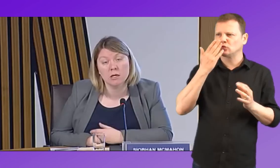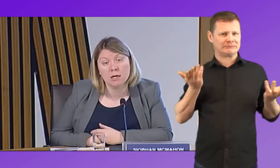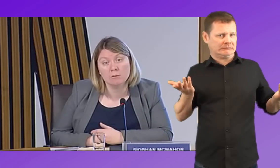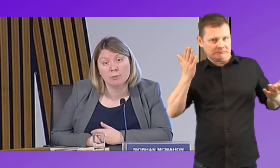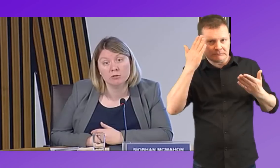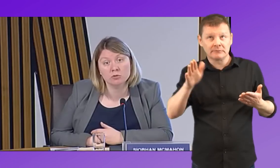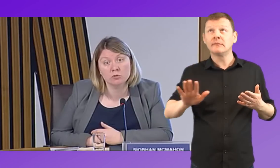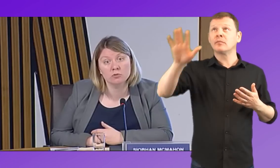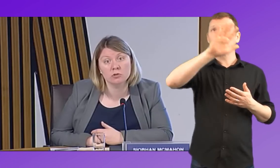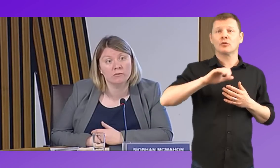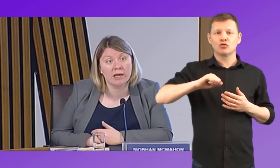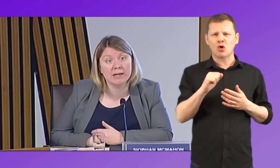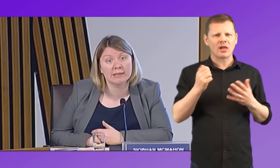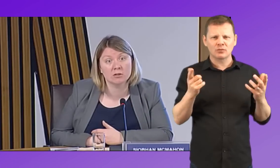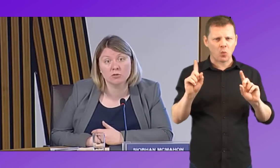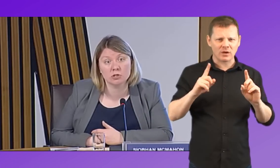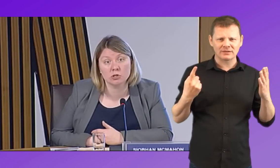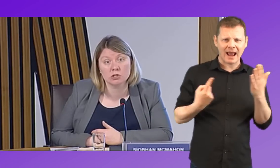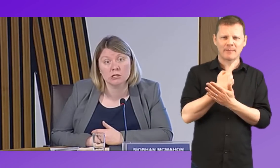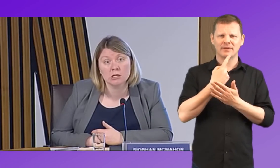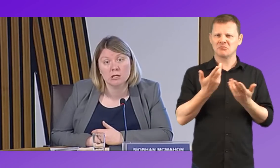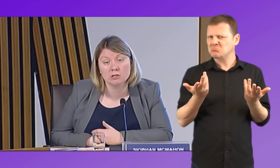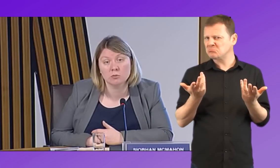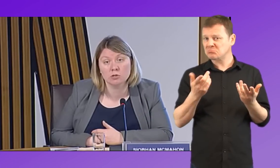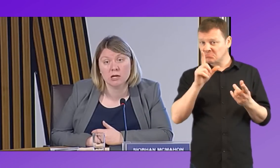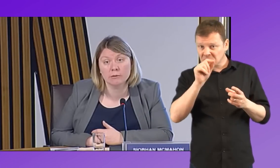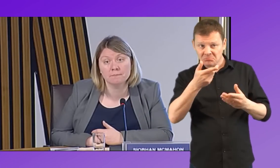special schools? Have we got any idea across the country as to what's happening?